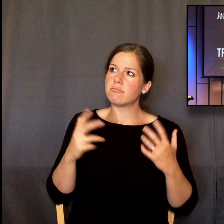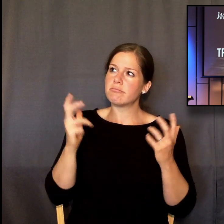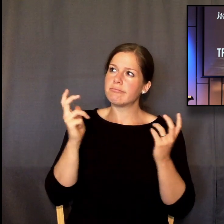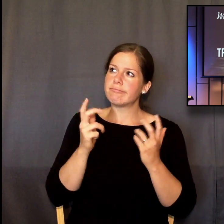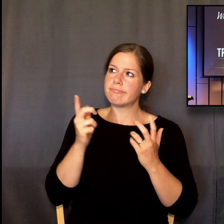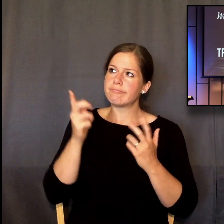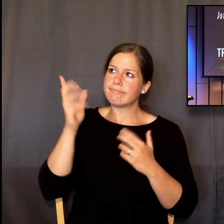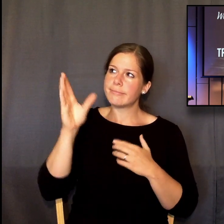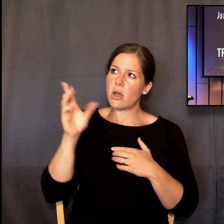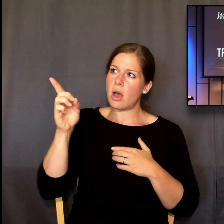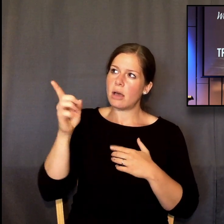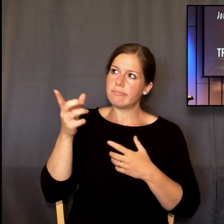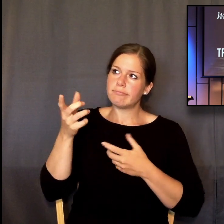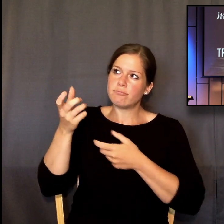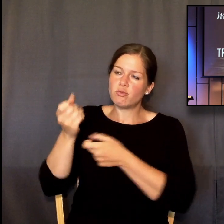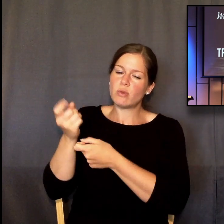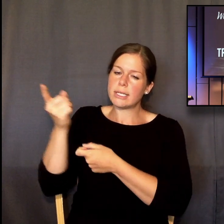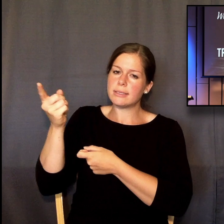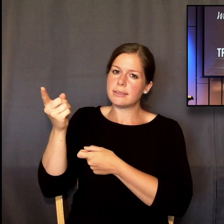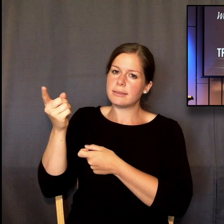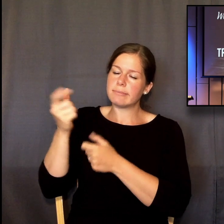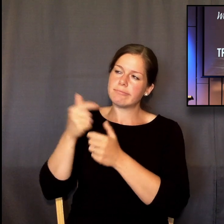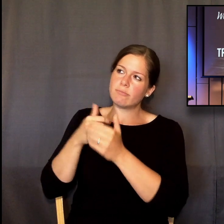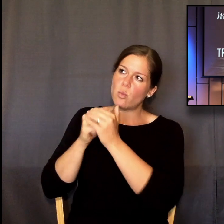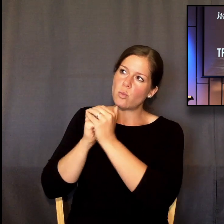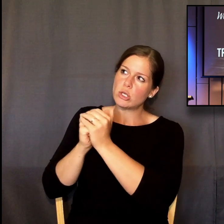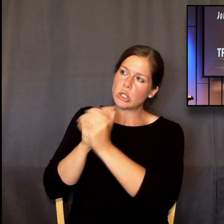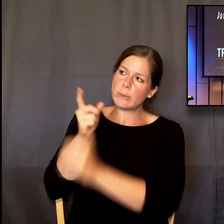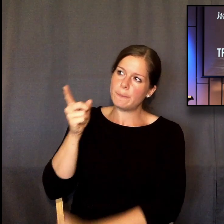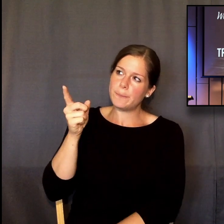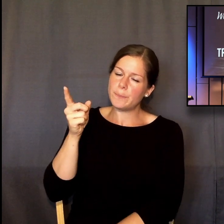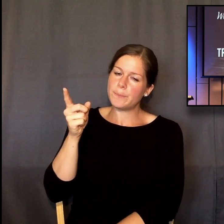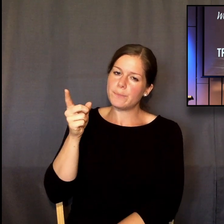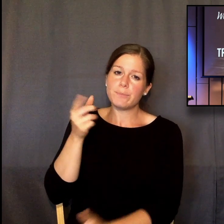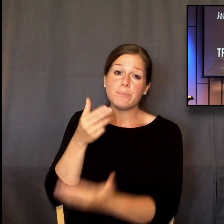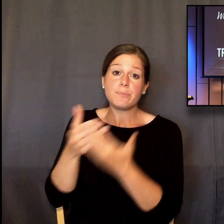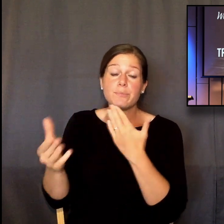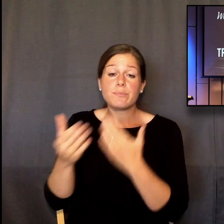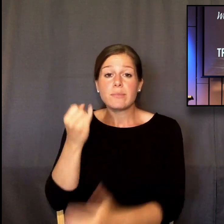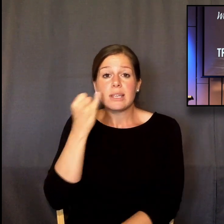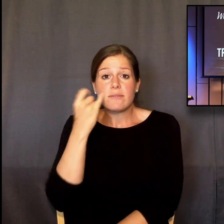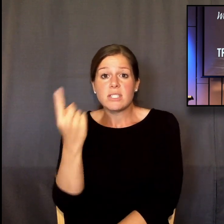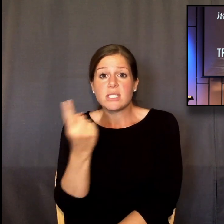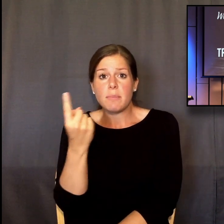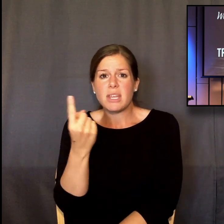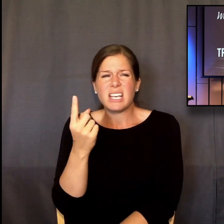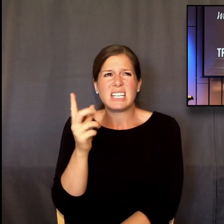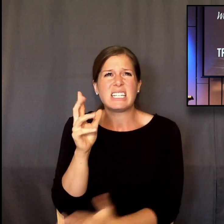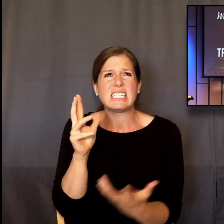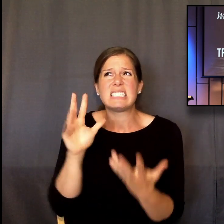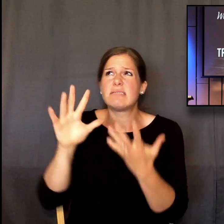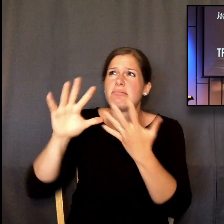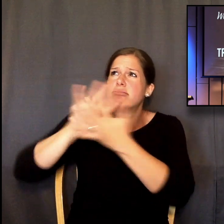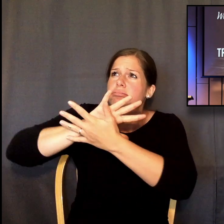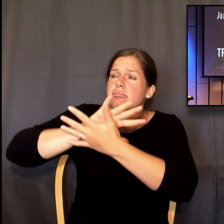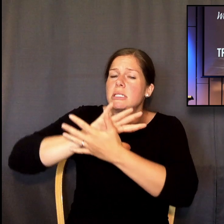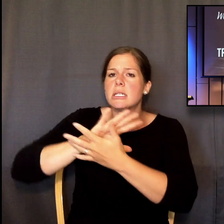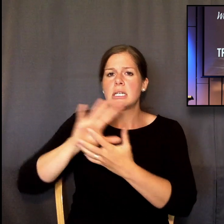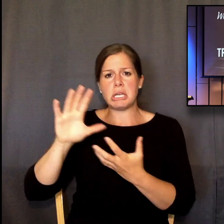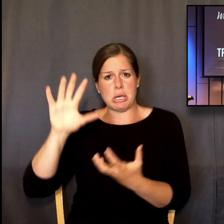in the heart of God. When things are black, and they don't make sense, and it's, and it's confusing, and, and, and that